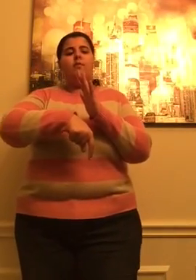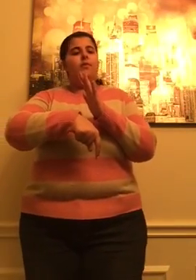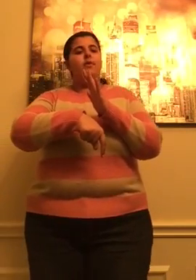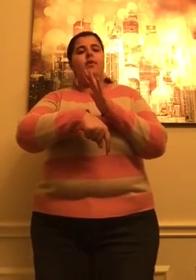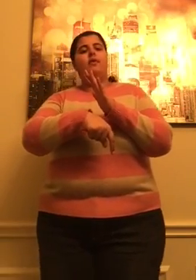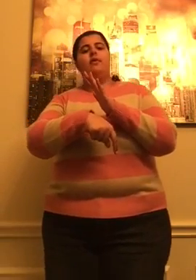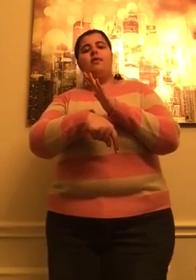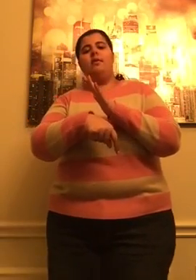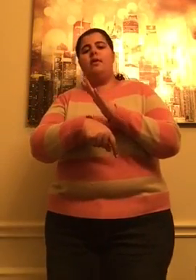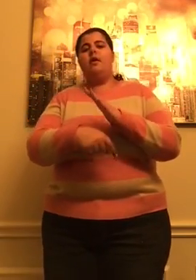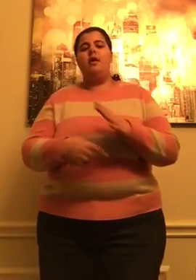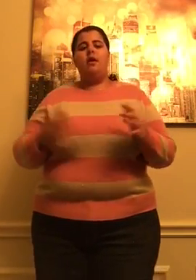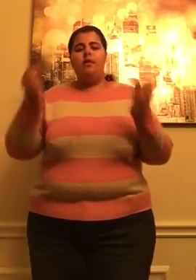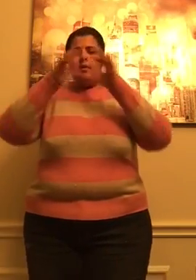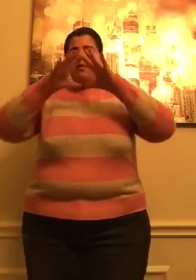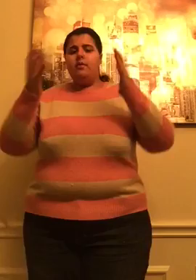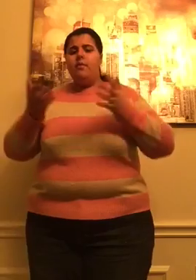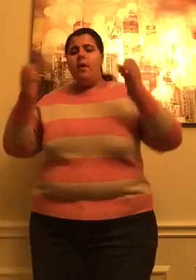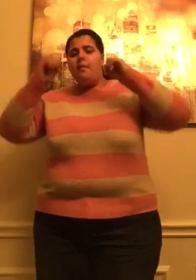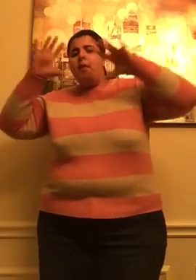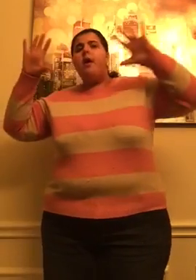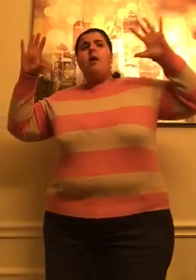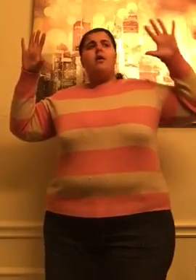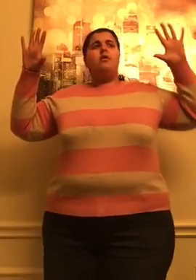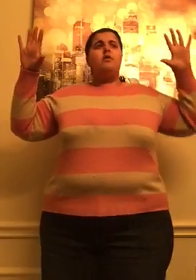I've lost my mind.